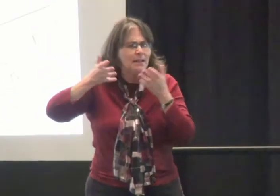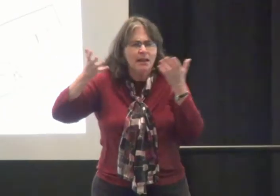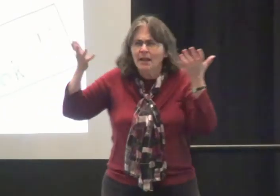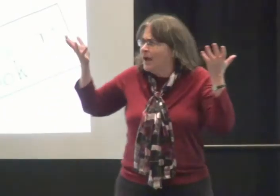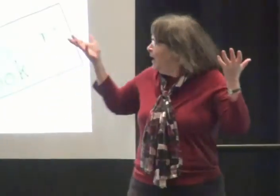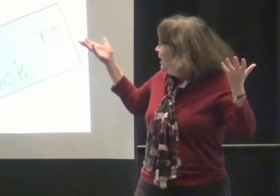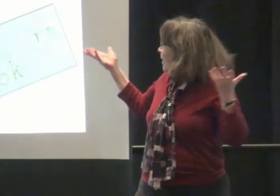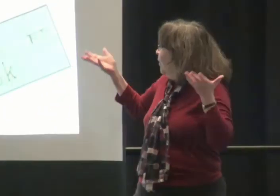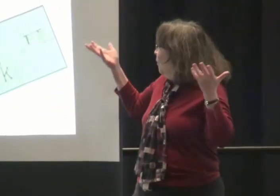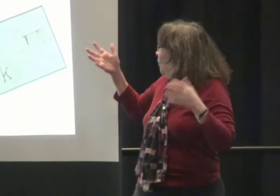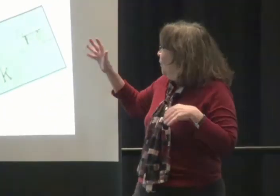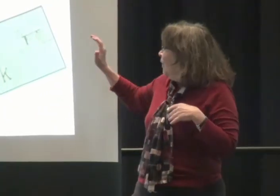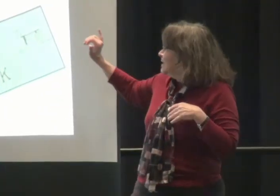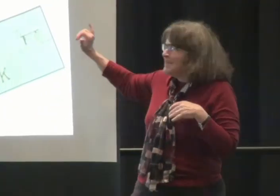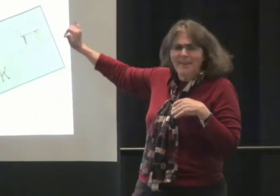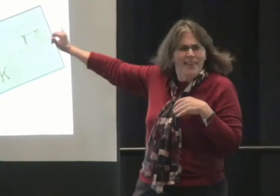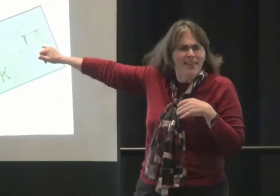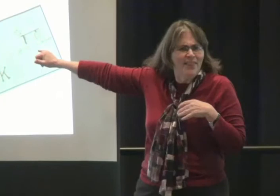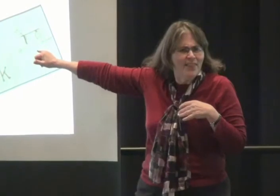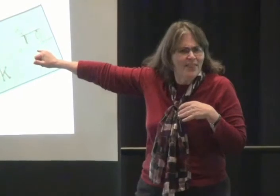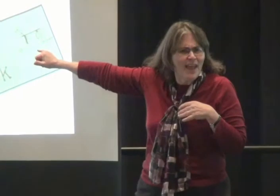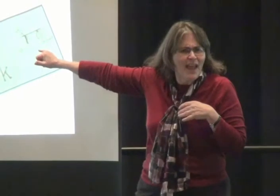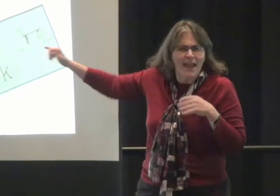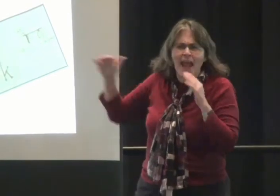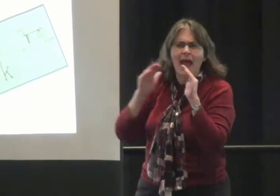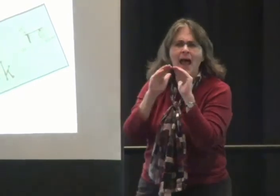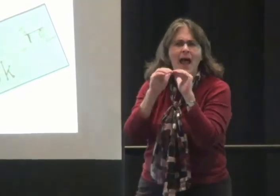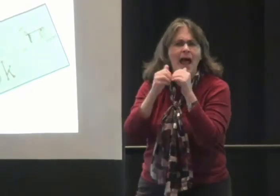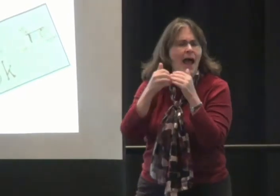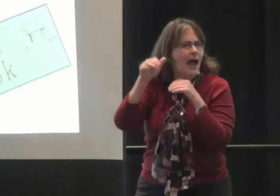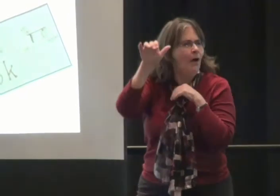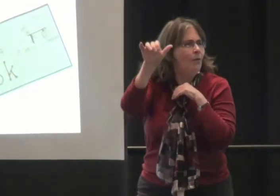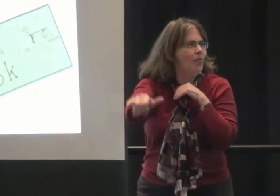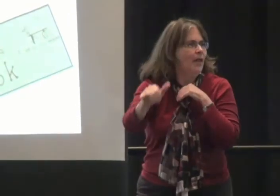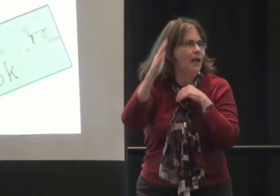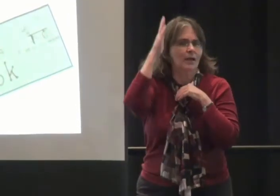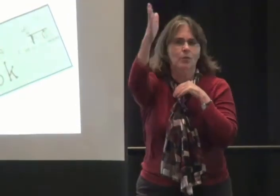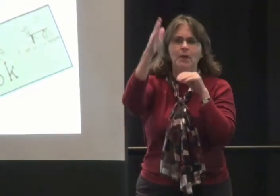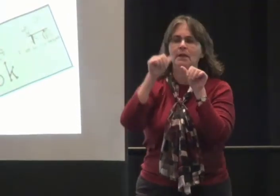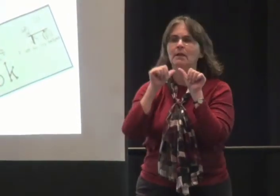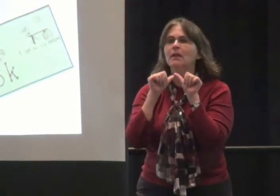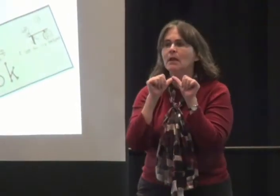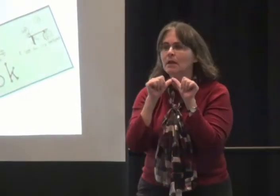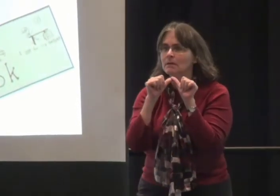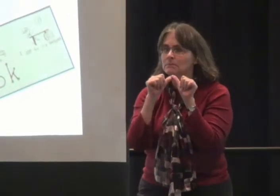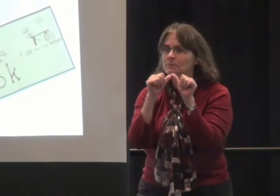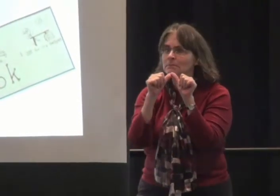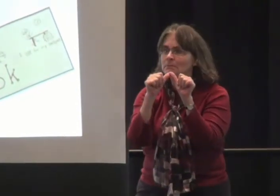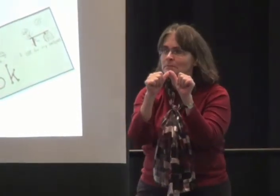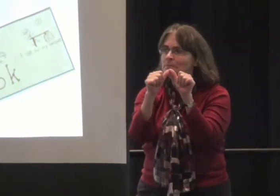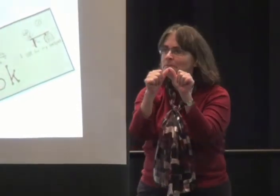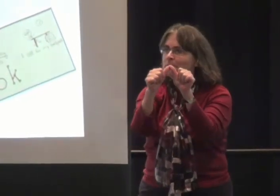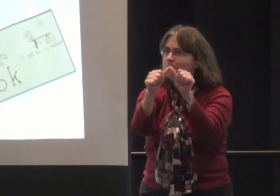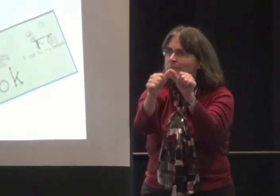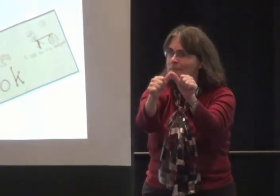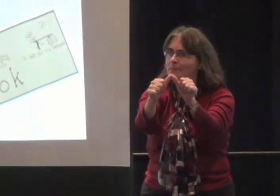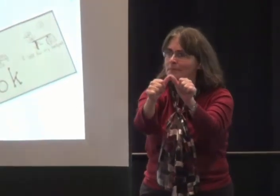We'll give you some more detail about her work and what that project entailed and how this will be